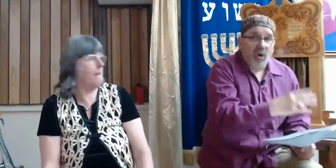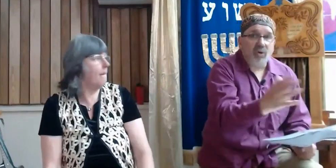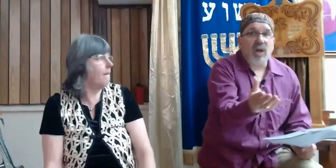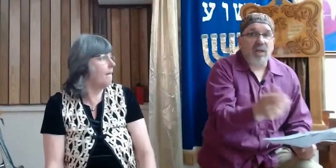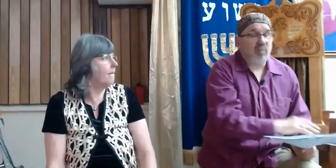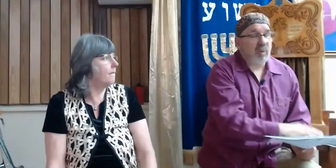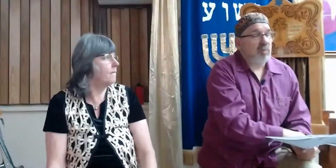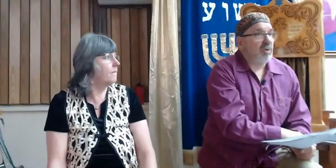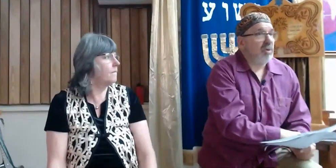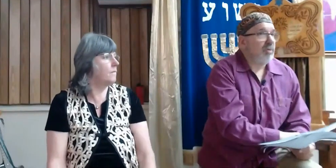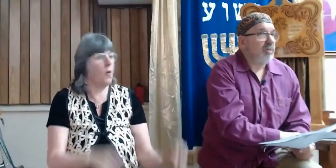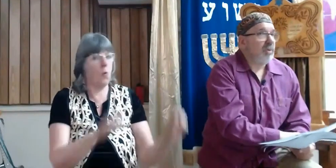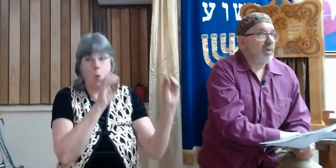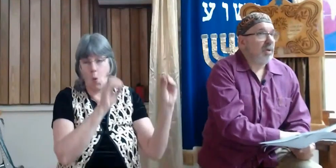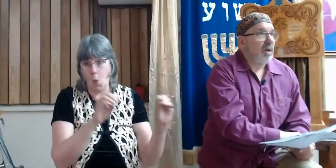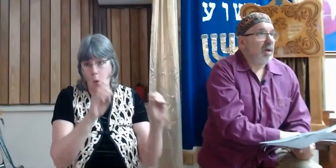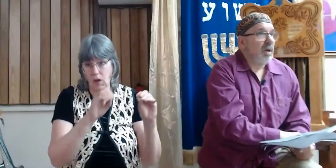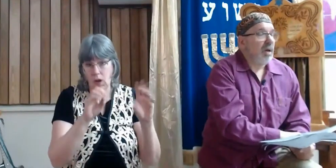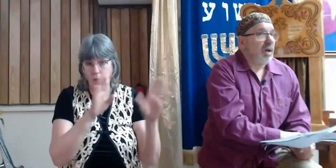they were unorganized people.